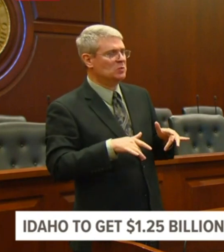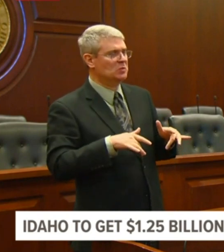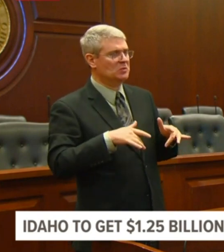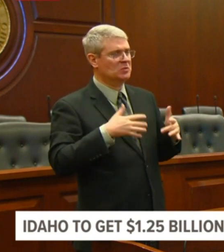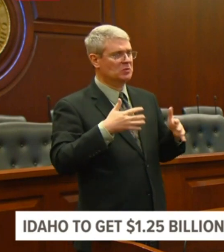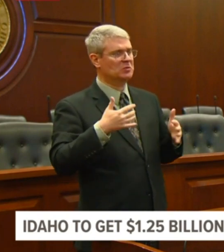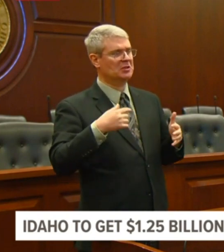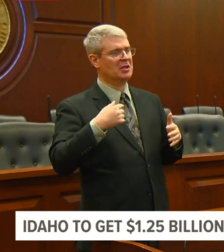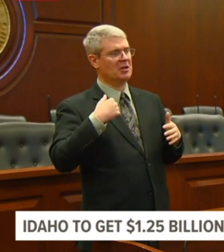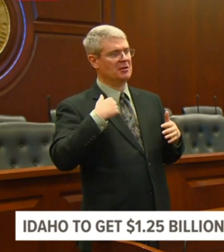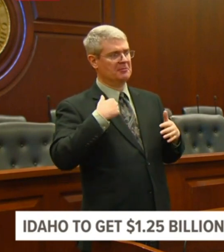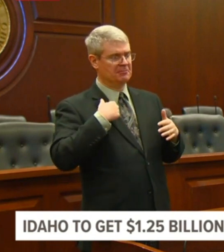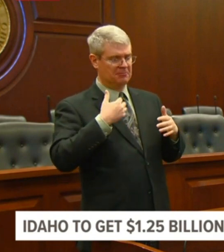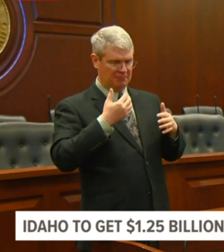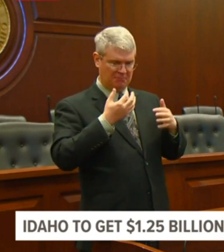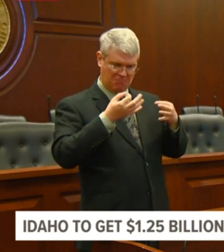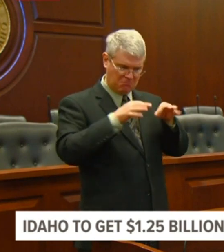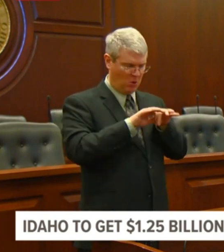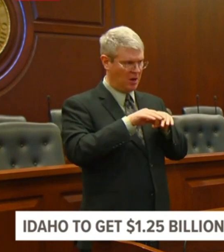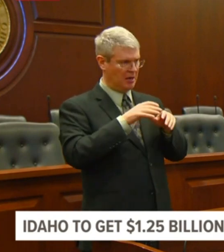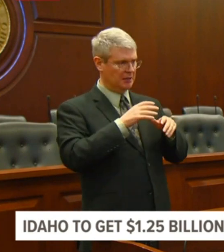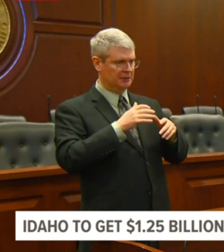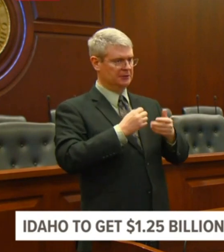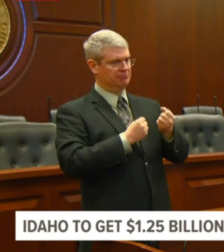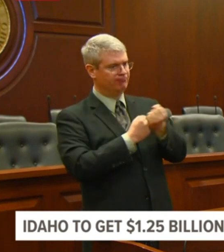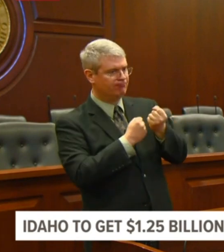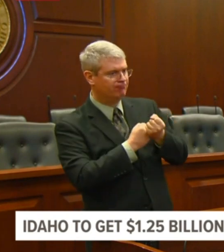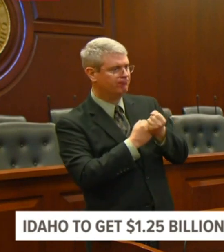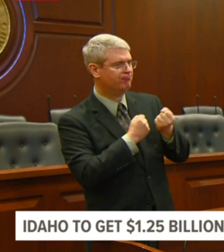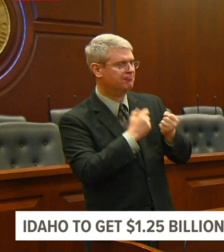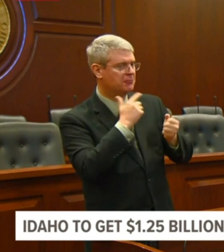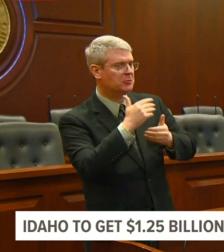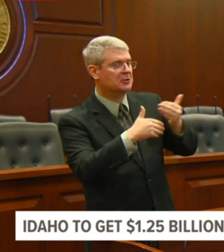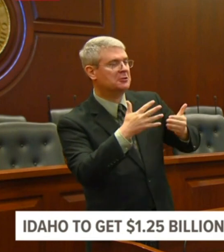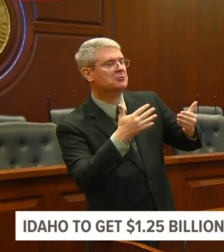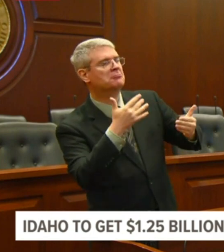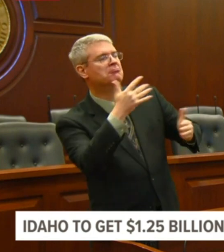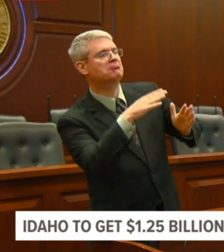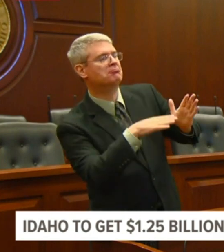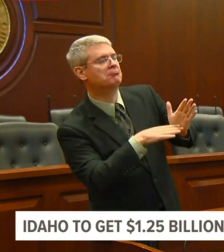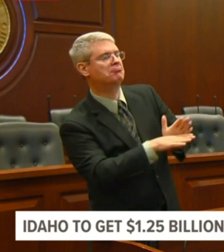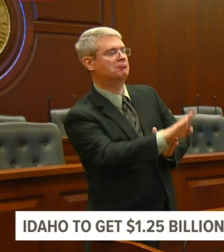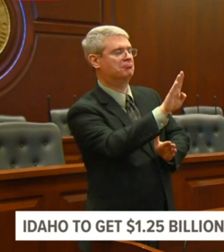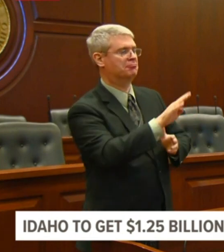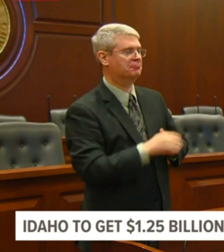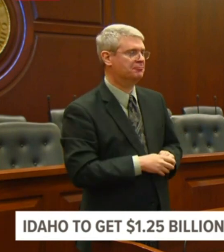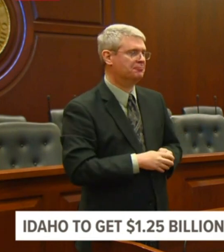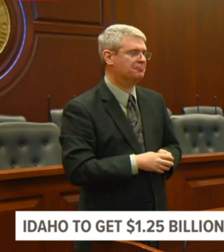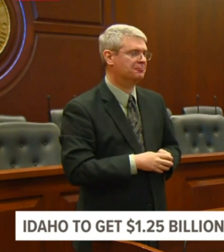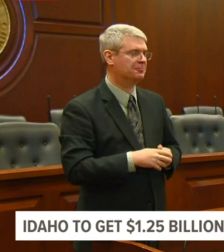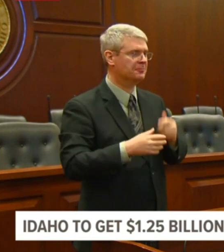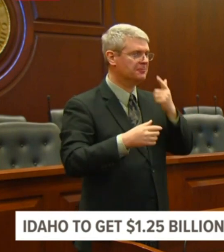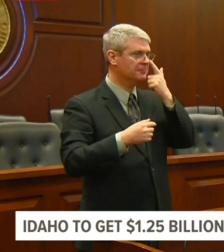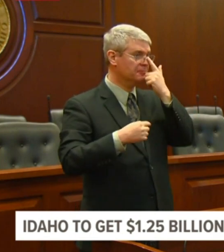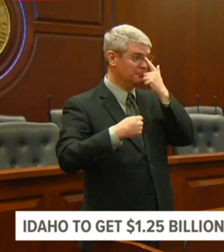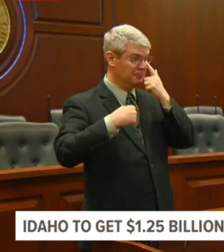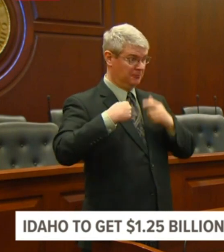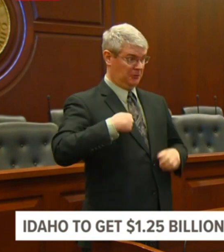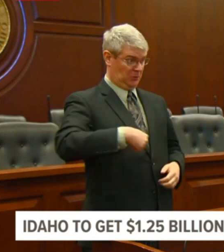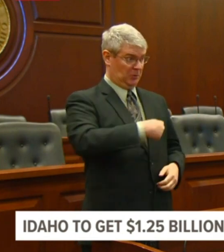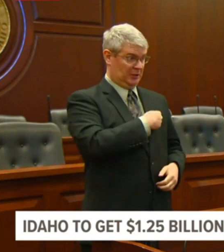Their preparation since last fall will continue to minimize the impact of these reductions on Idahoans.